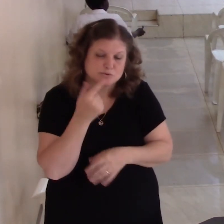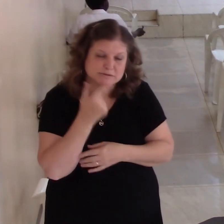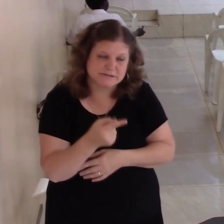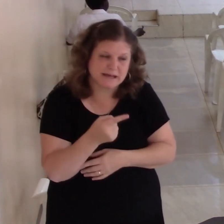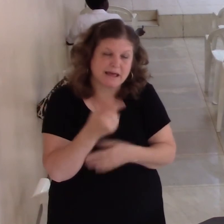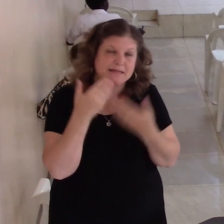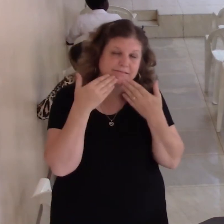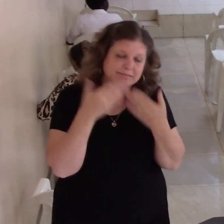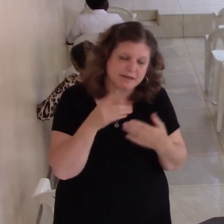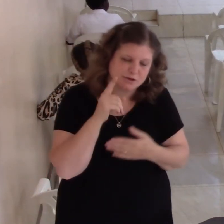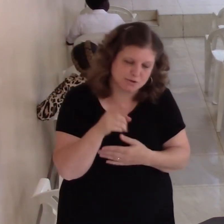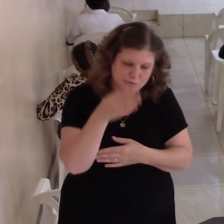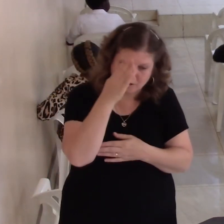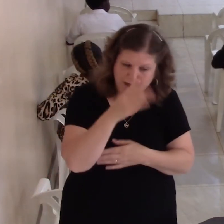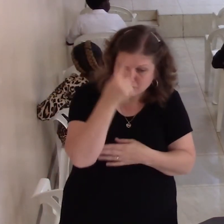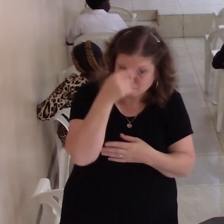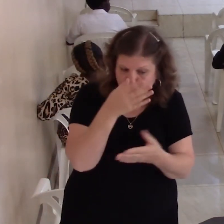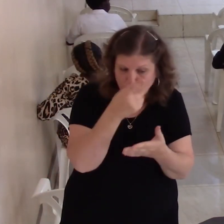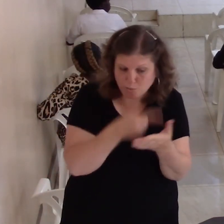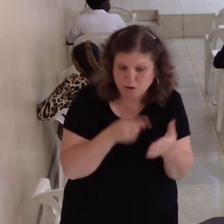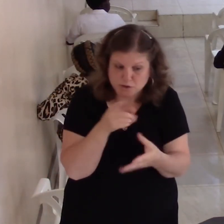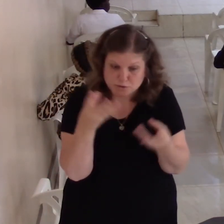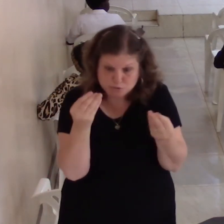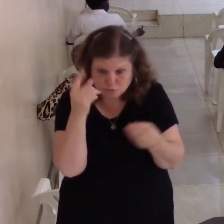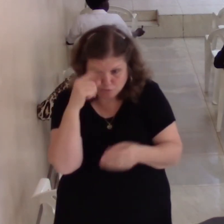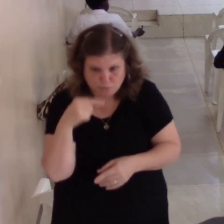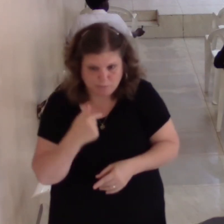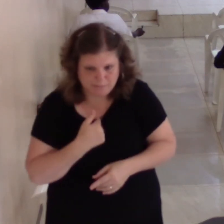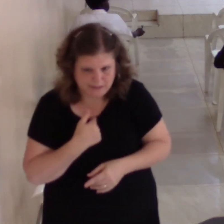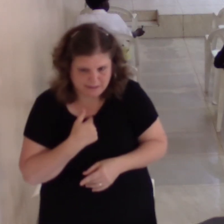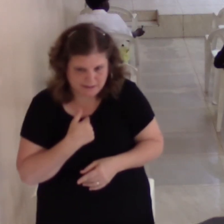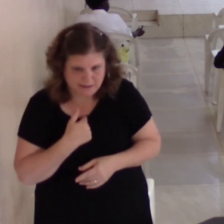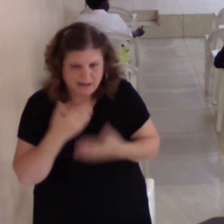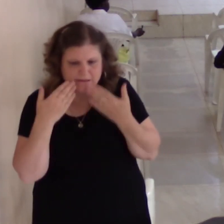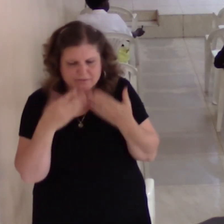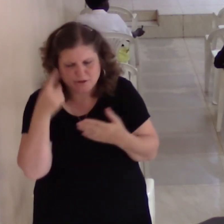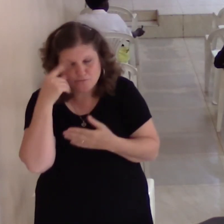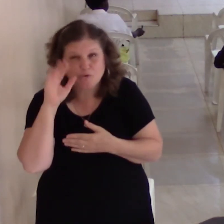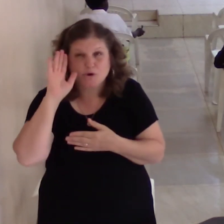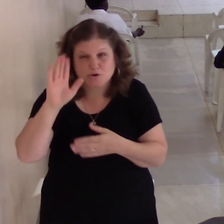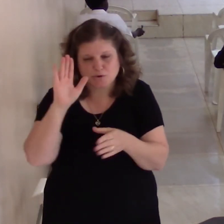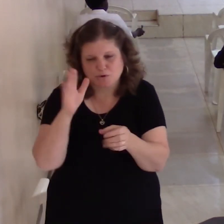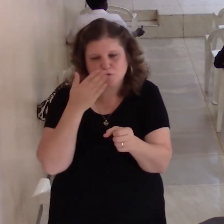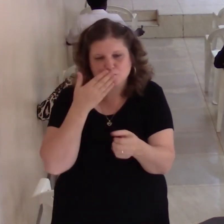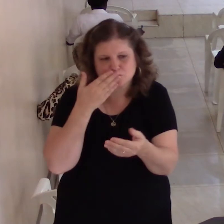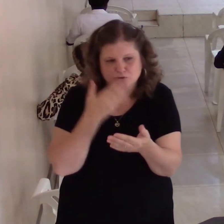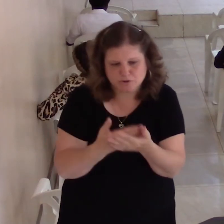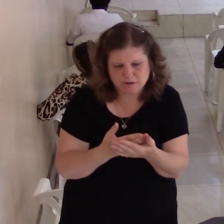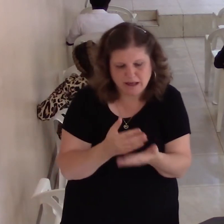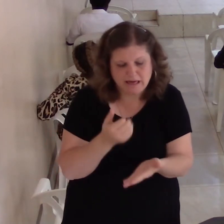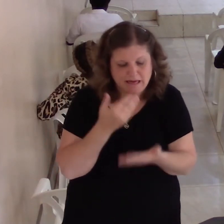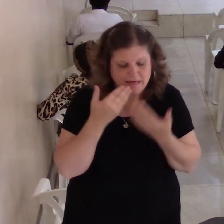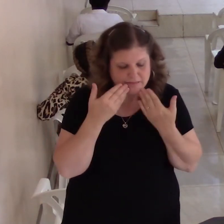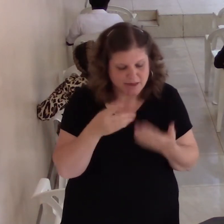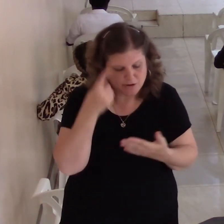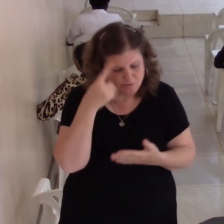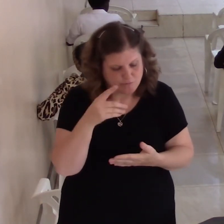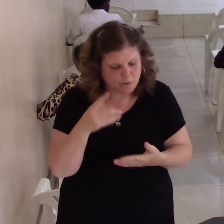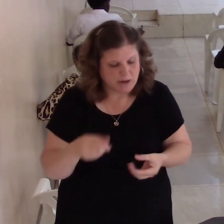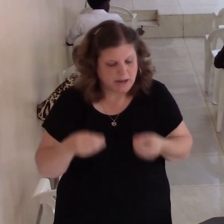Thank you, God, for what you've done for me. Thank you for your grace. Thank you for how you provided for me a place to stay and lay